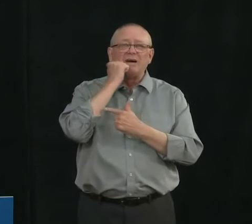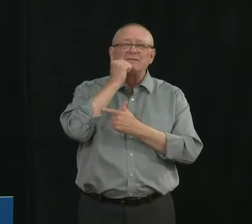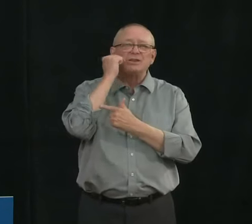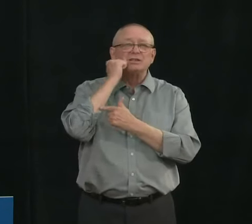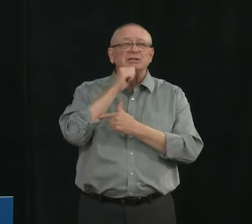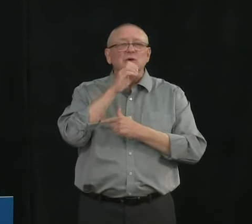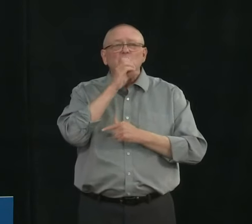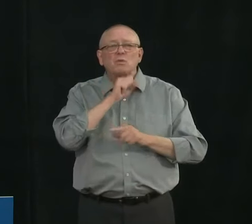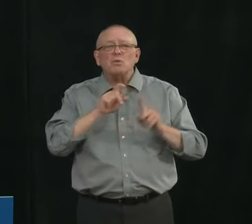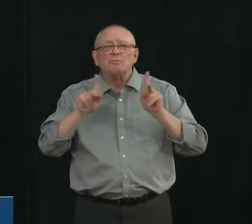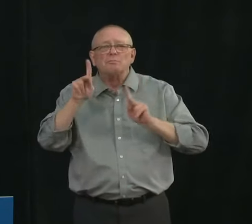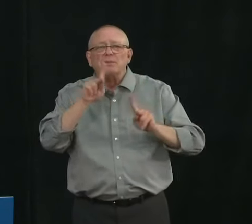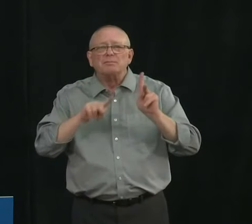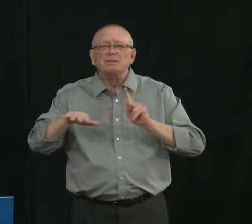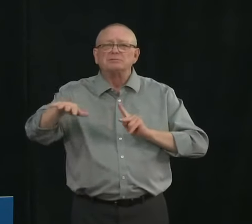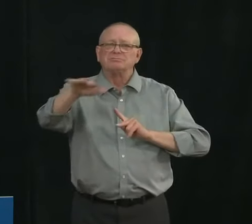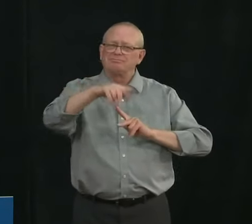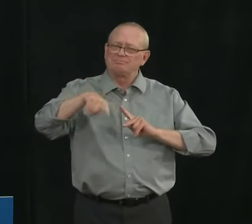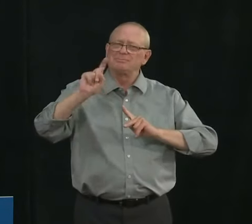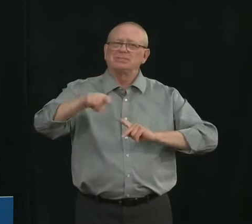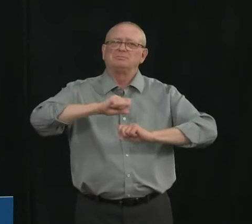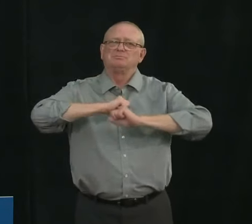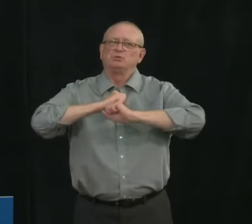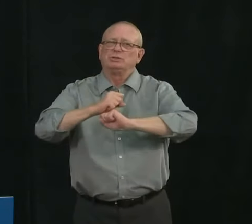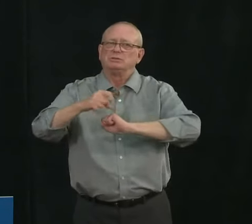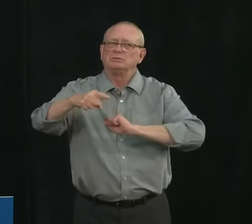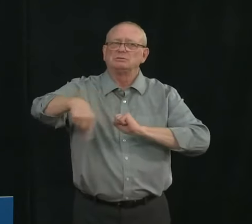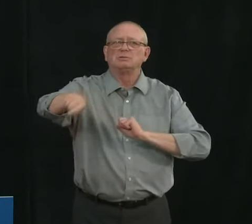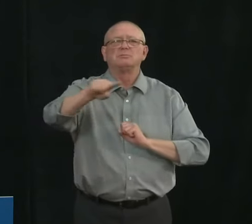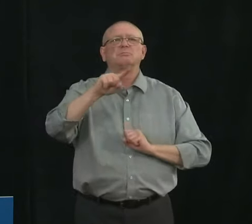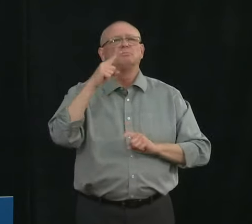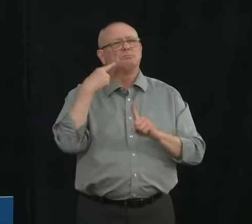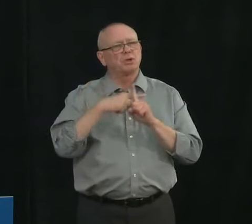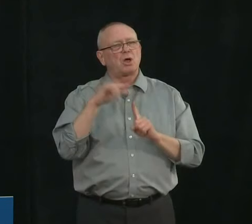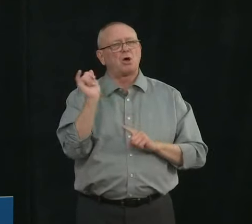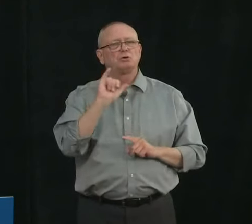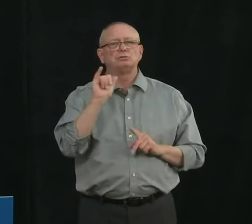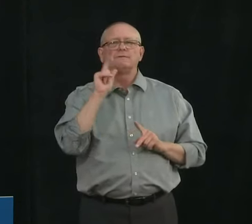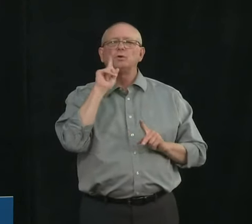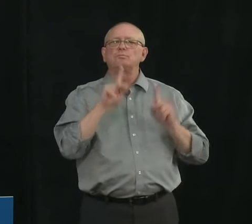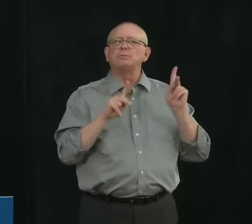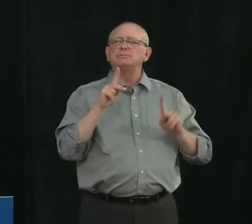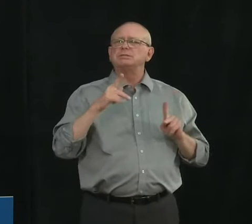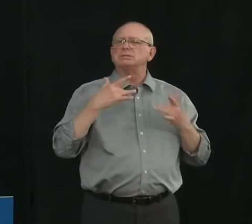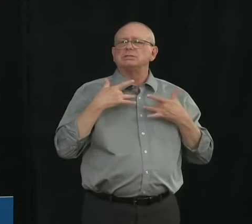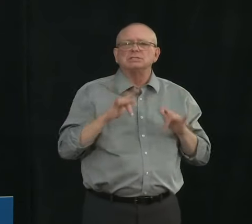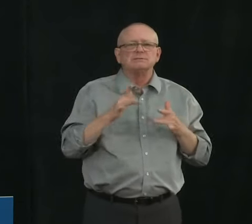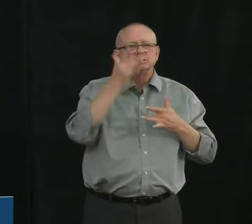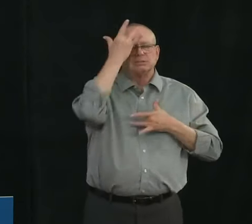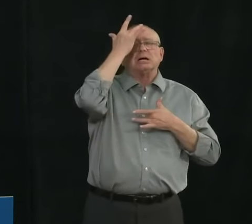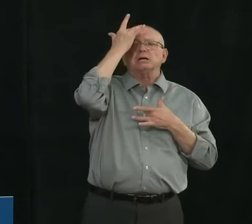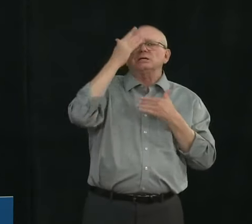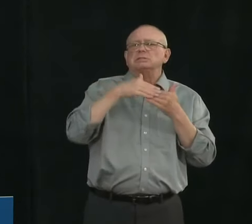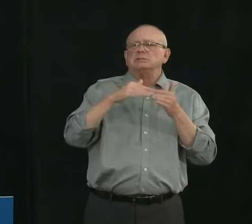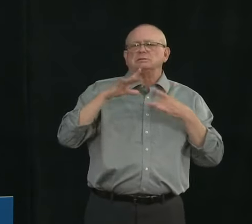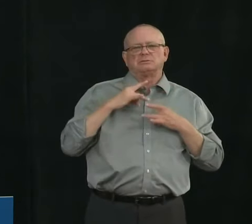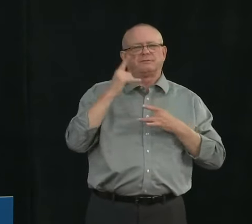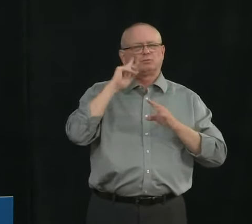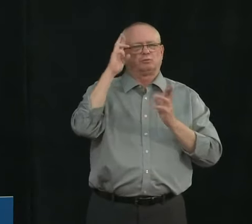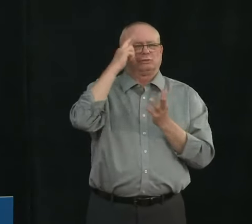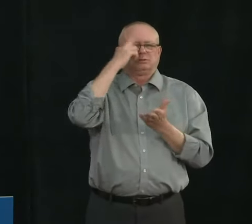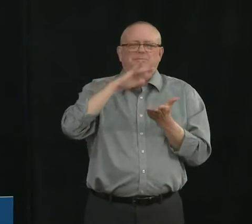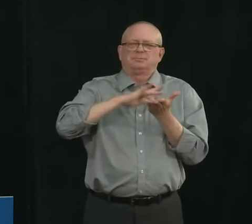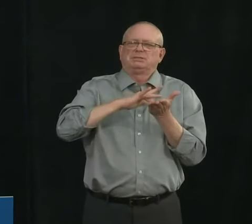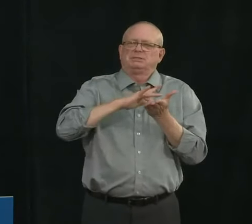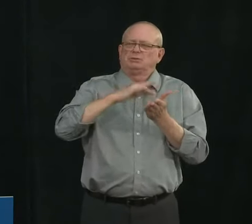those who have chronic medical conditions whatever age they may be so that we can provide them with the best advice and supports